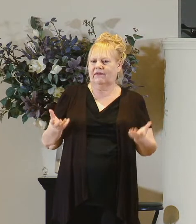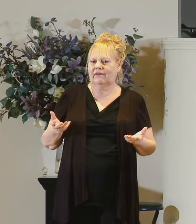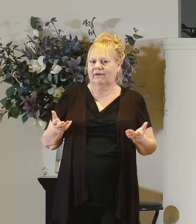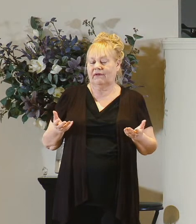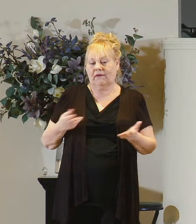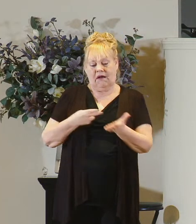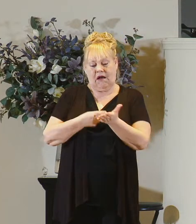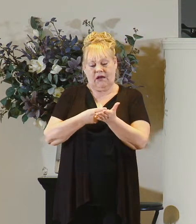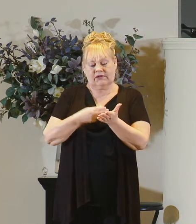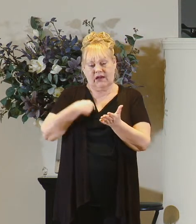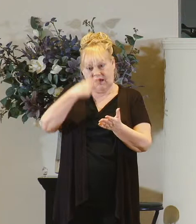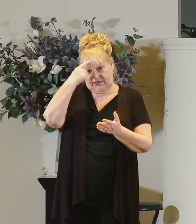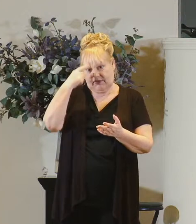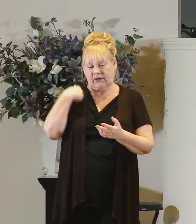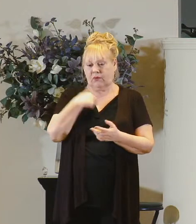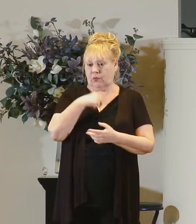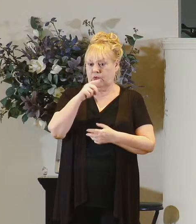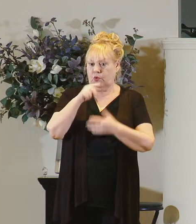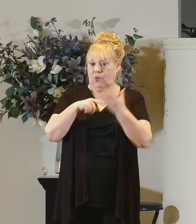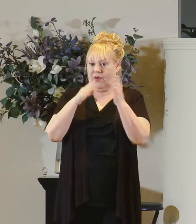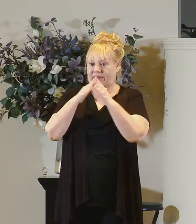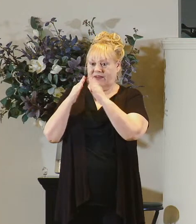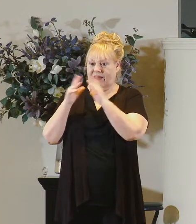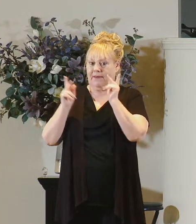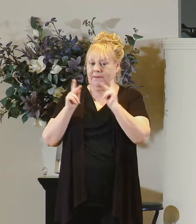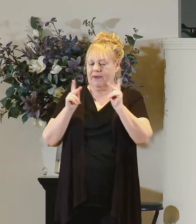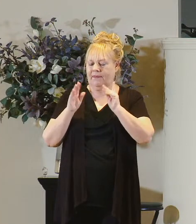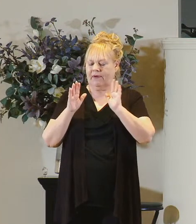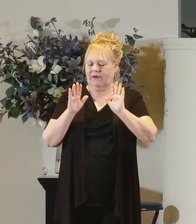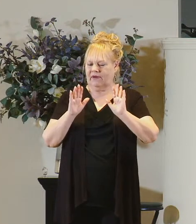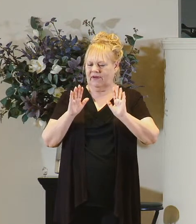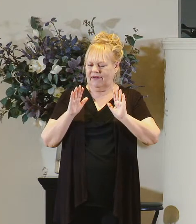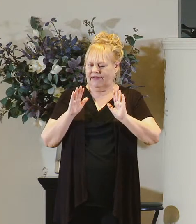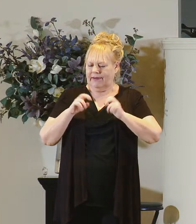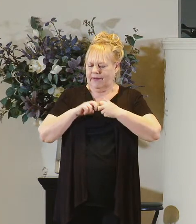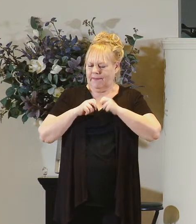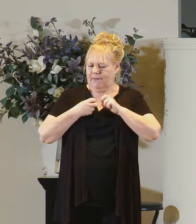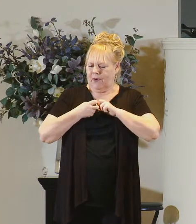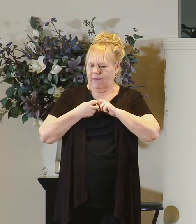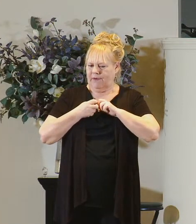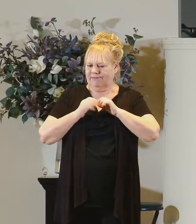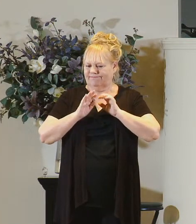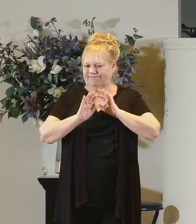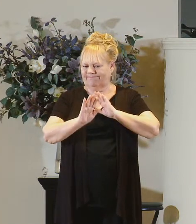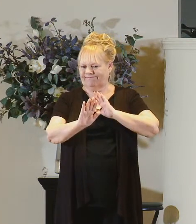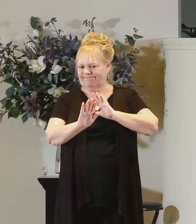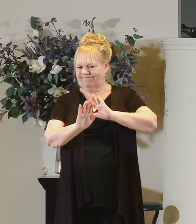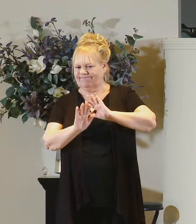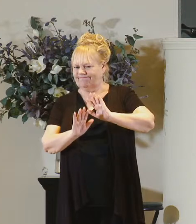honestly i think we do what the townspeople did we just keep the problem at a distance